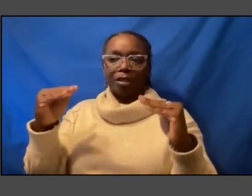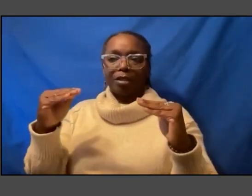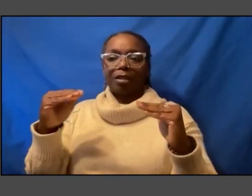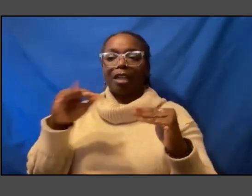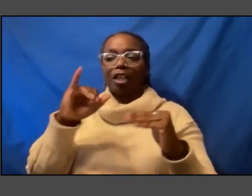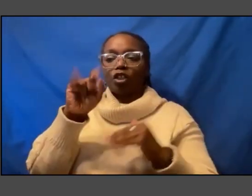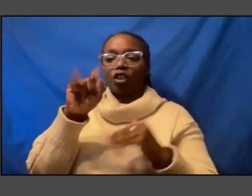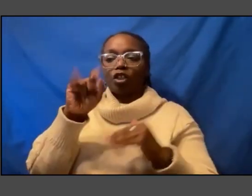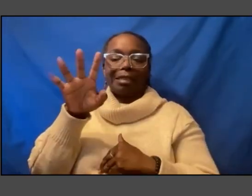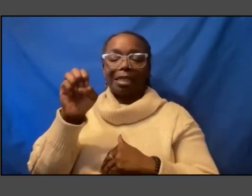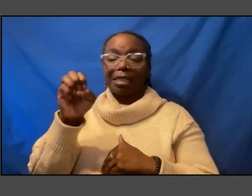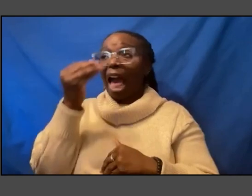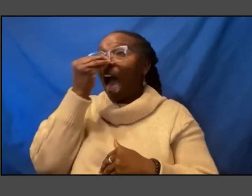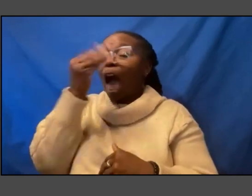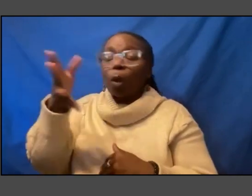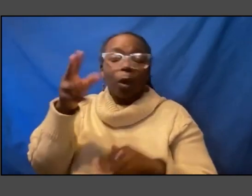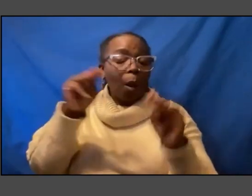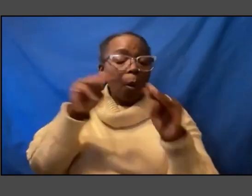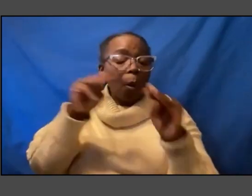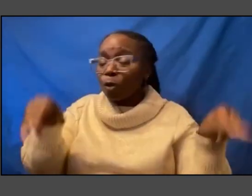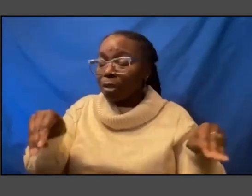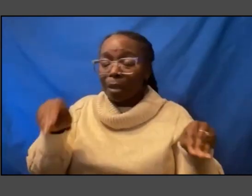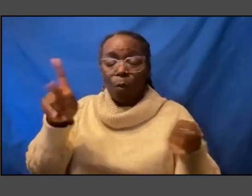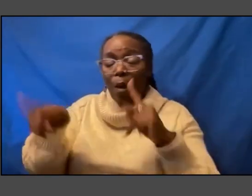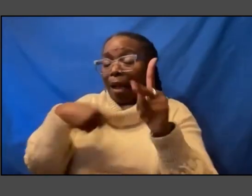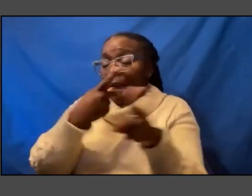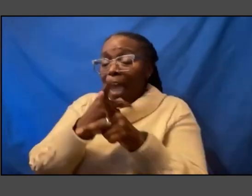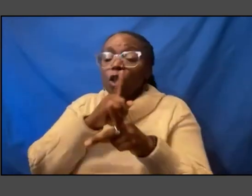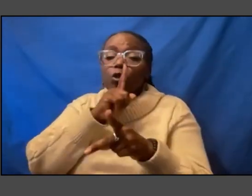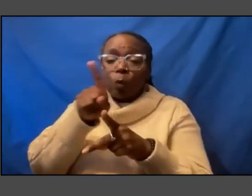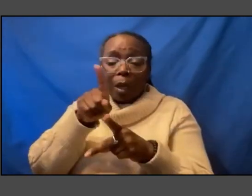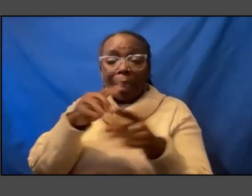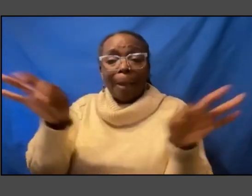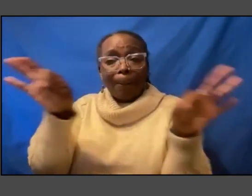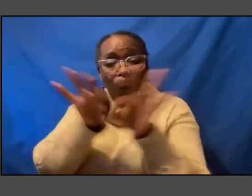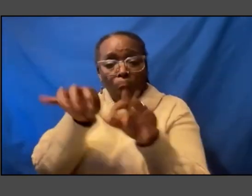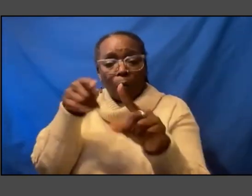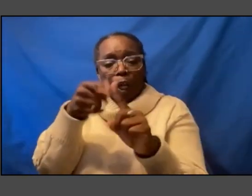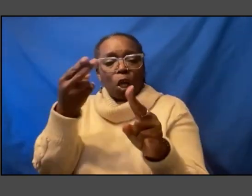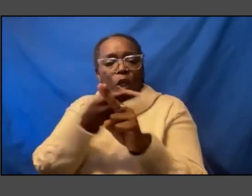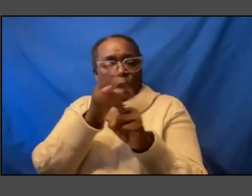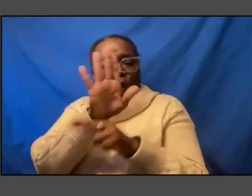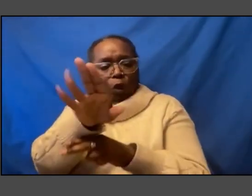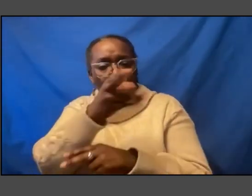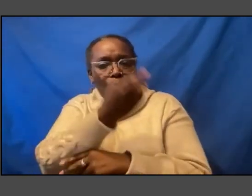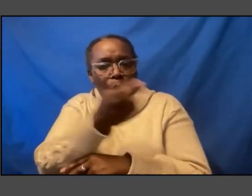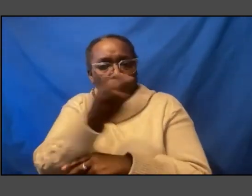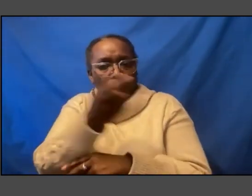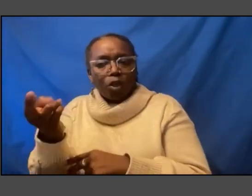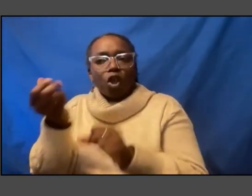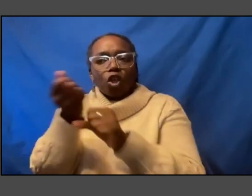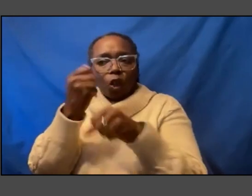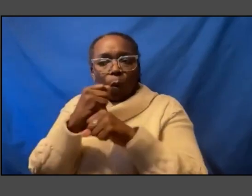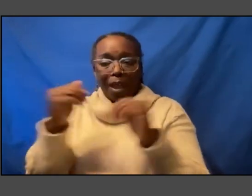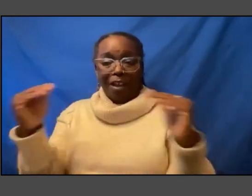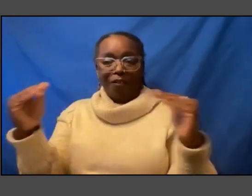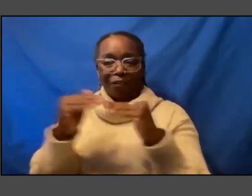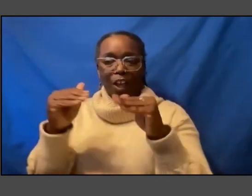museum is it's really about using your resources to create a fair environment whether it's a local community or the